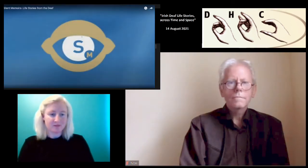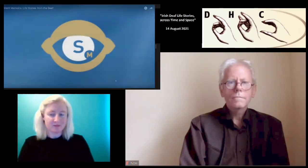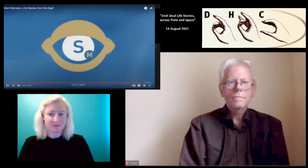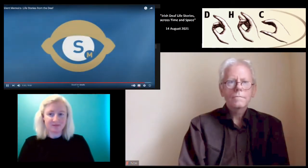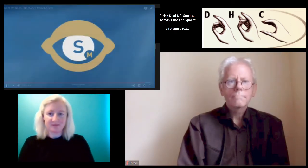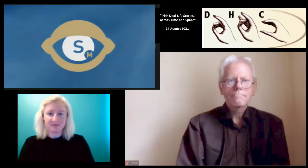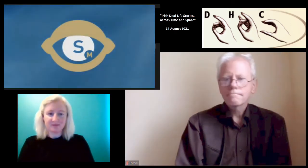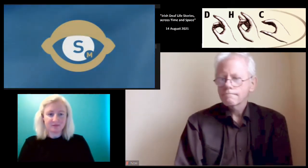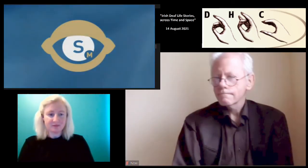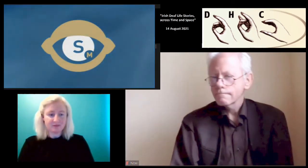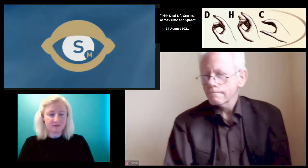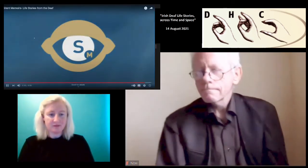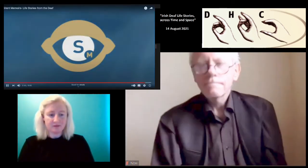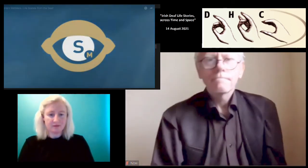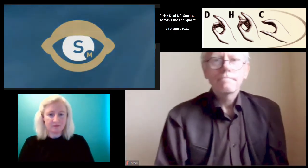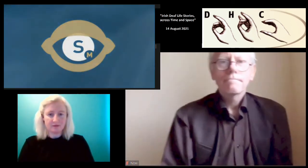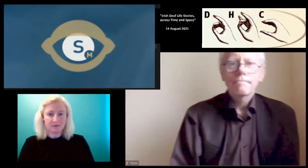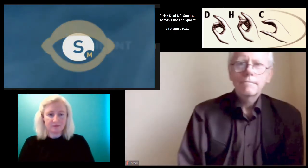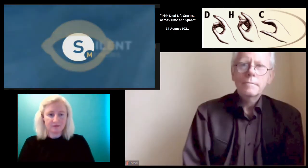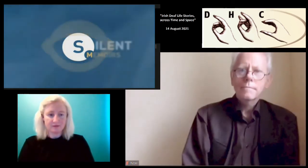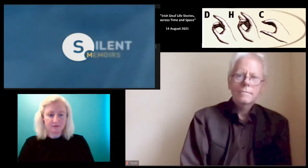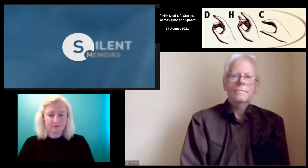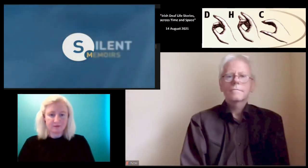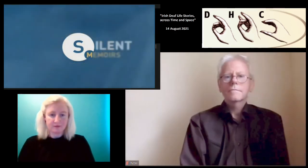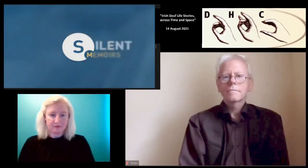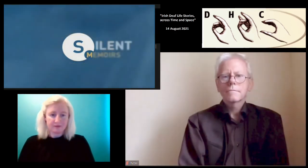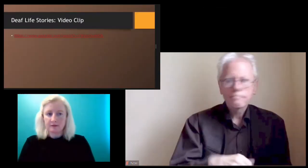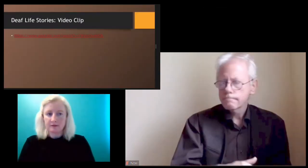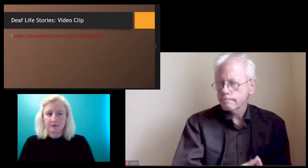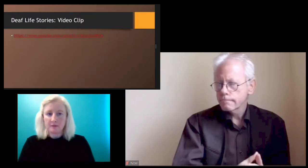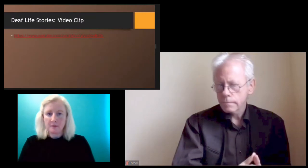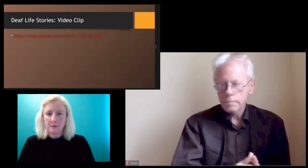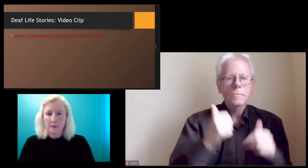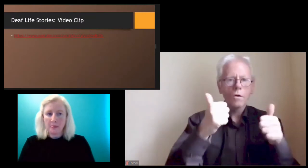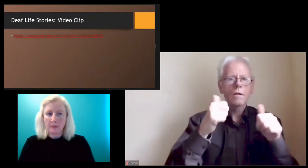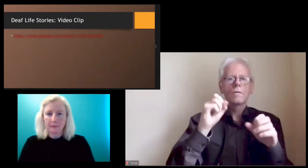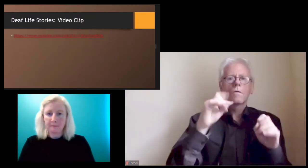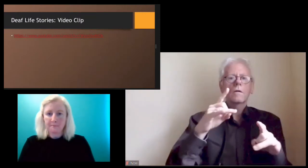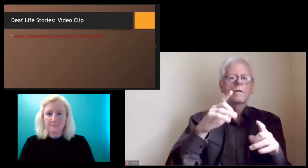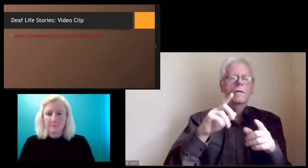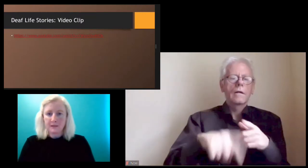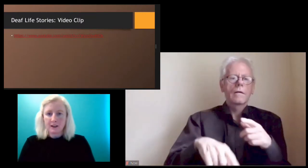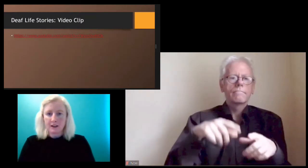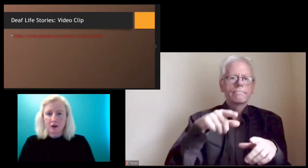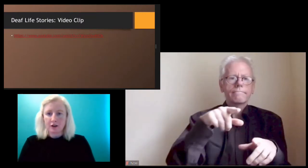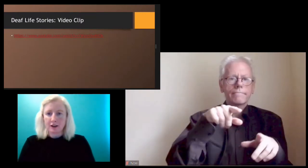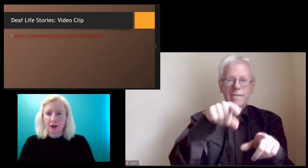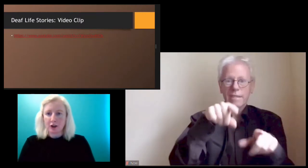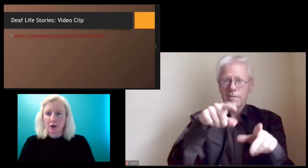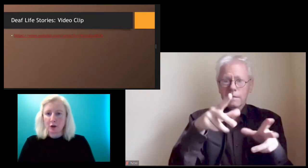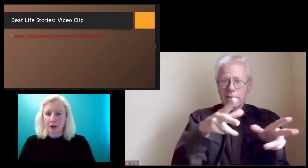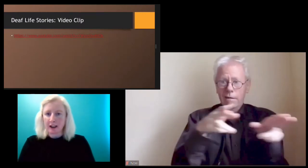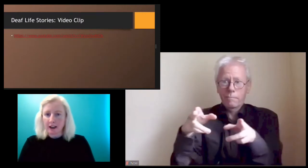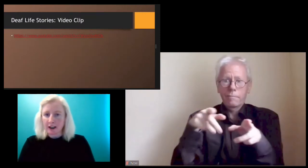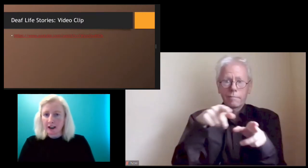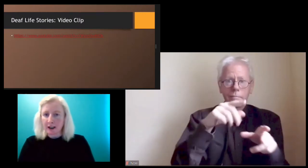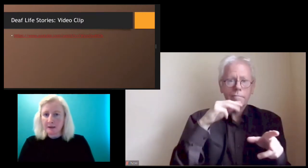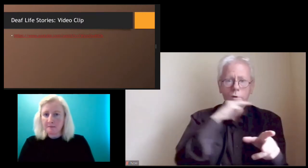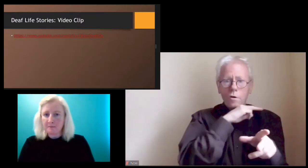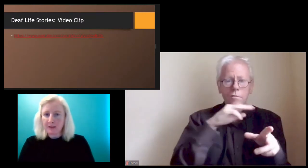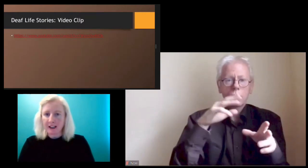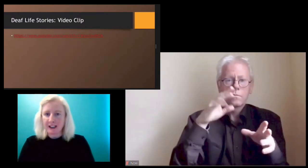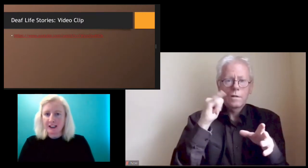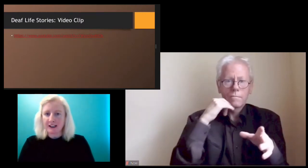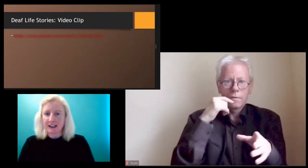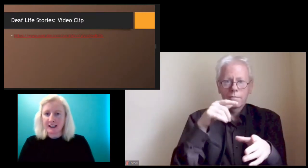just to ensure that